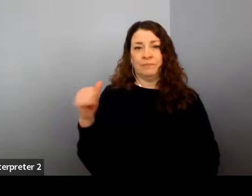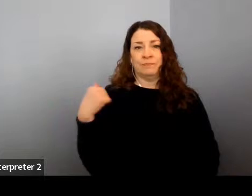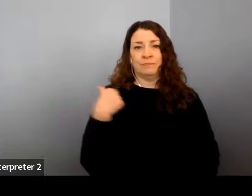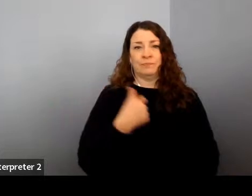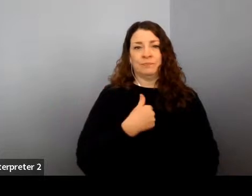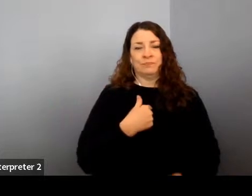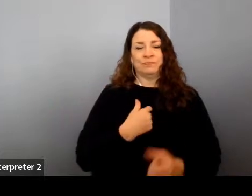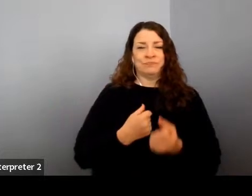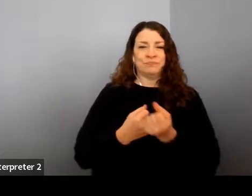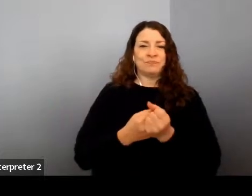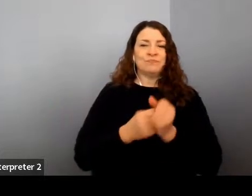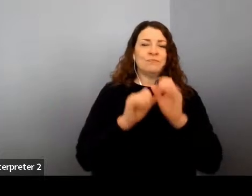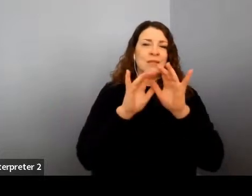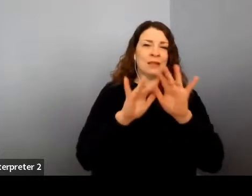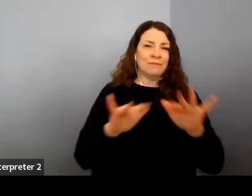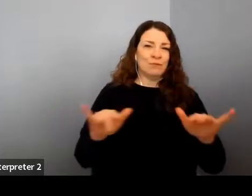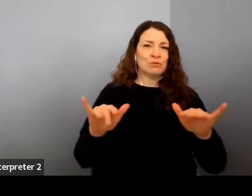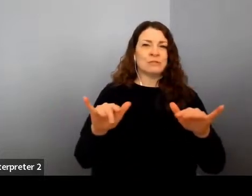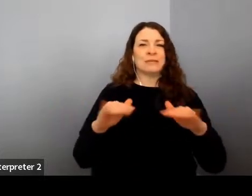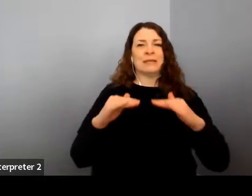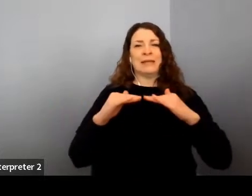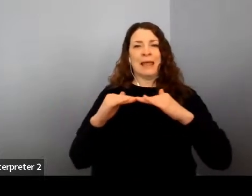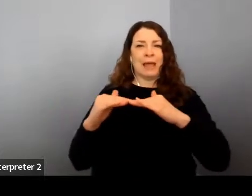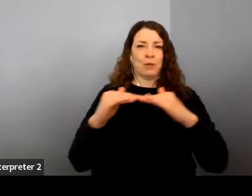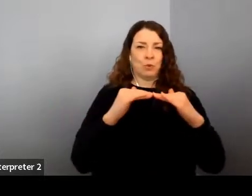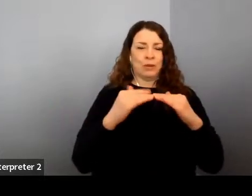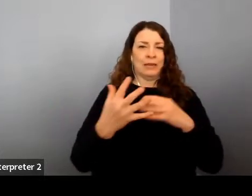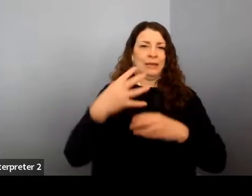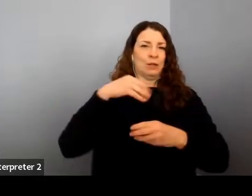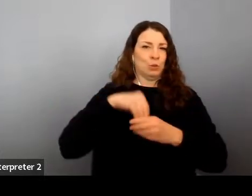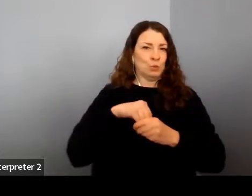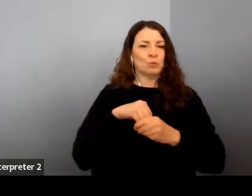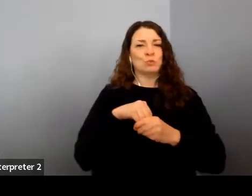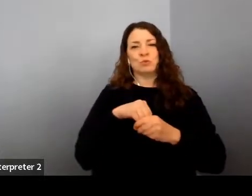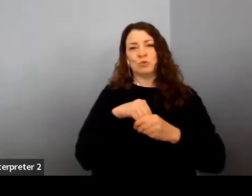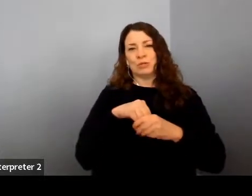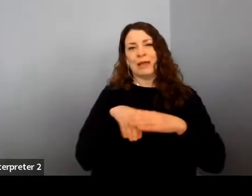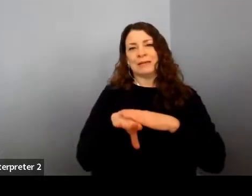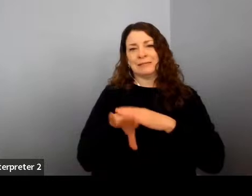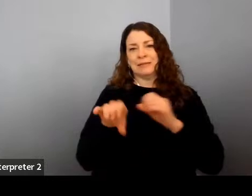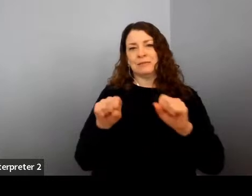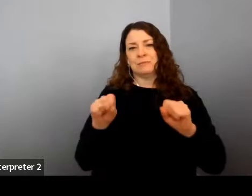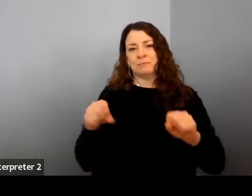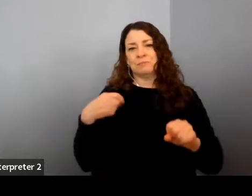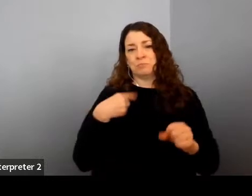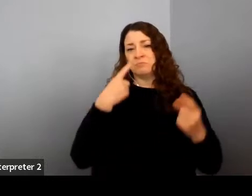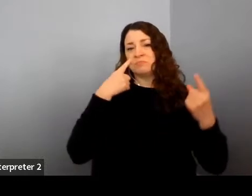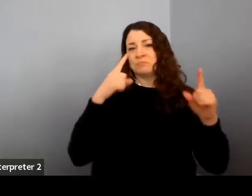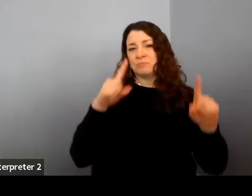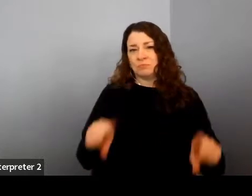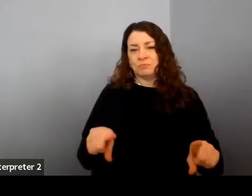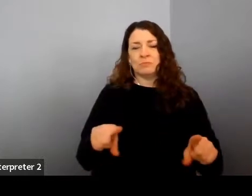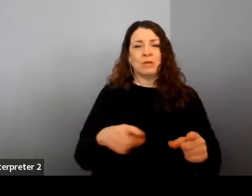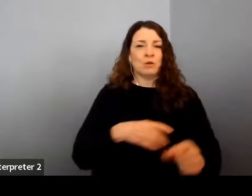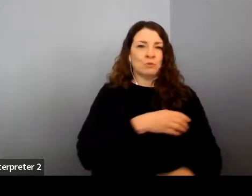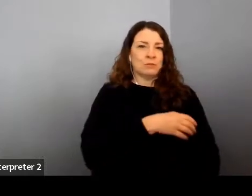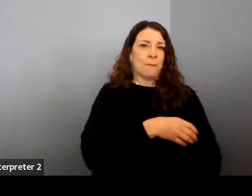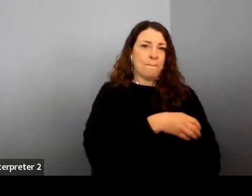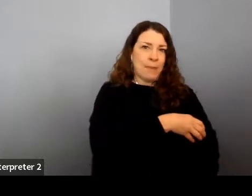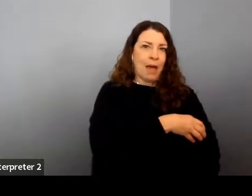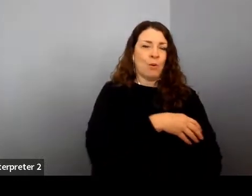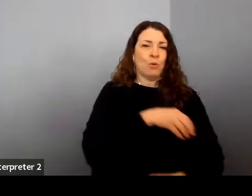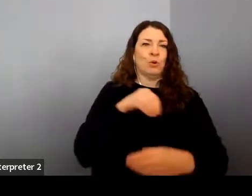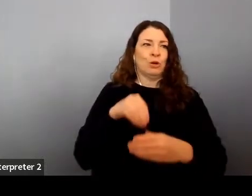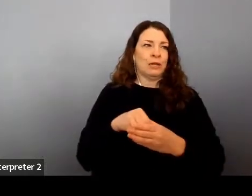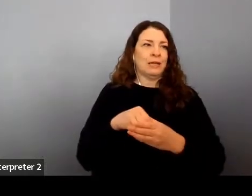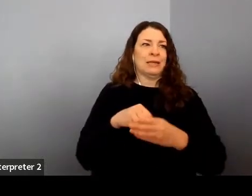equity, inclusion, and accessibility. And I think we can all agree that there is power in diversity, inclusivity, representation,